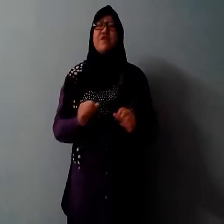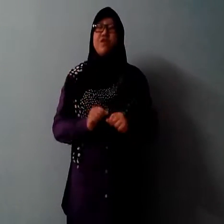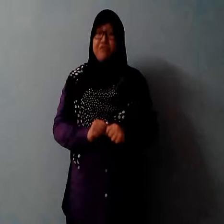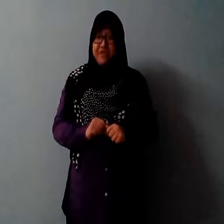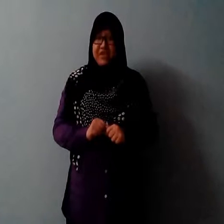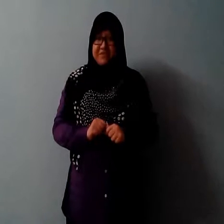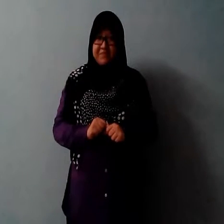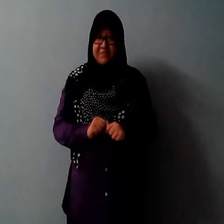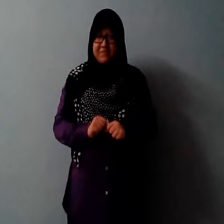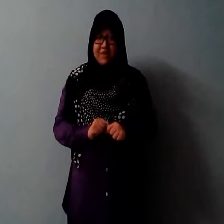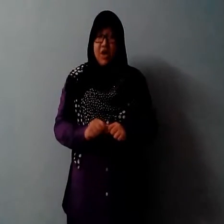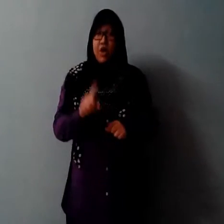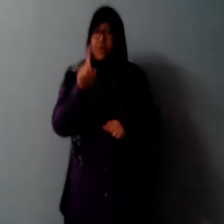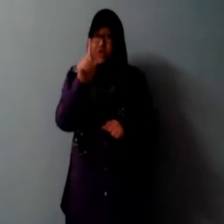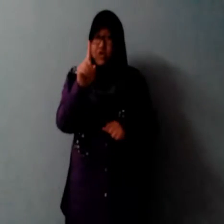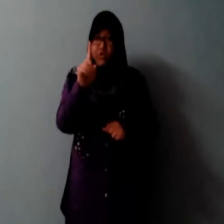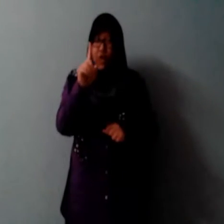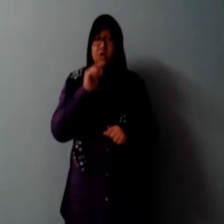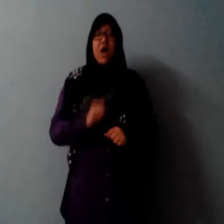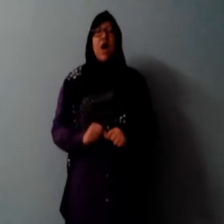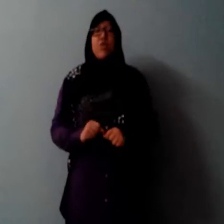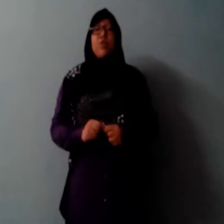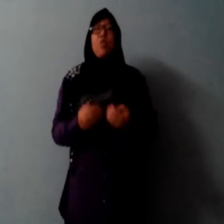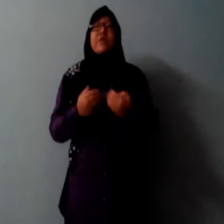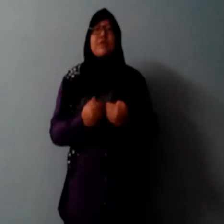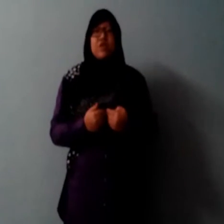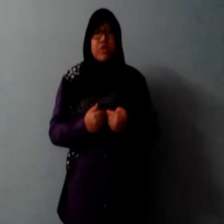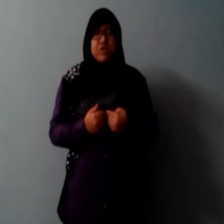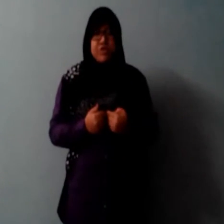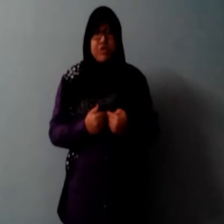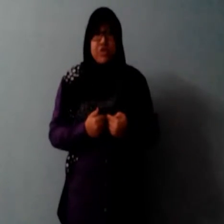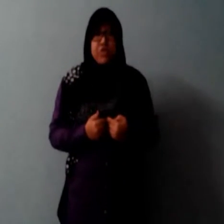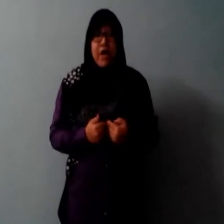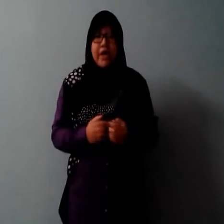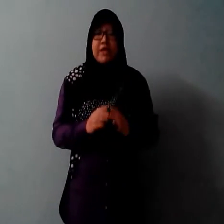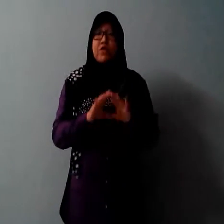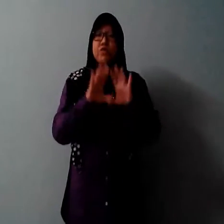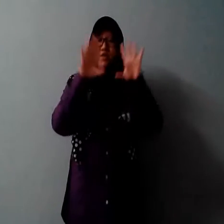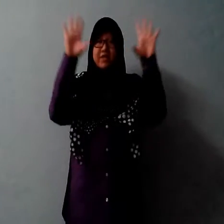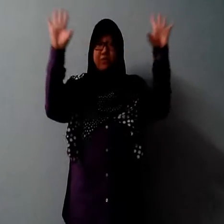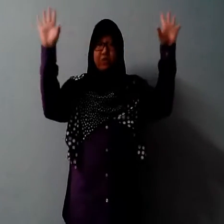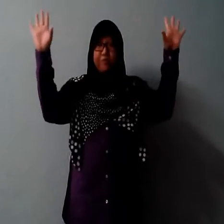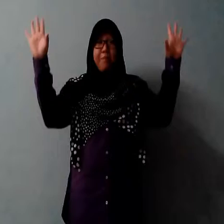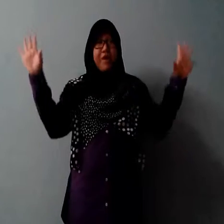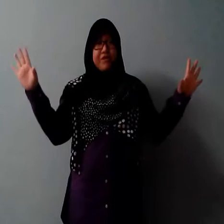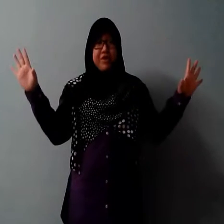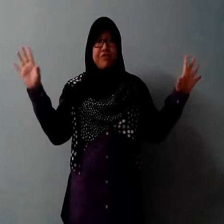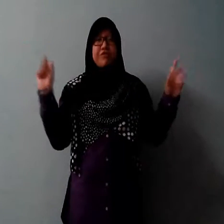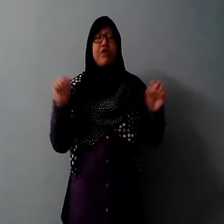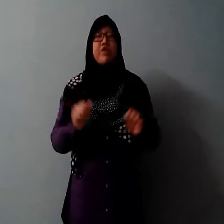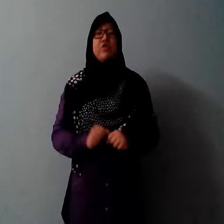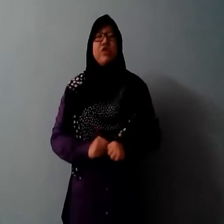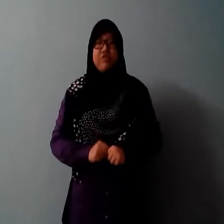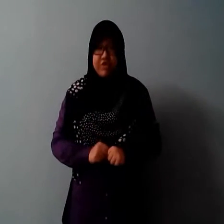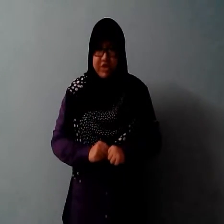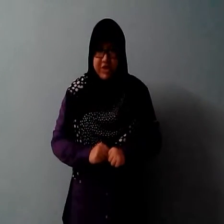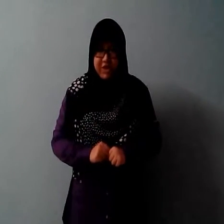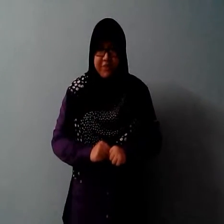and convenient. First of all, we wanted to introduce you a new concept of bakery for university.